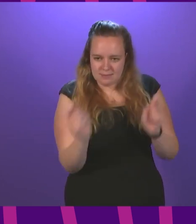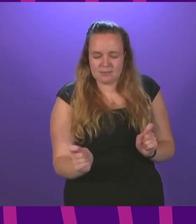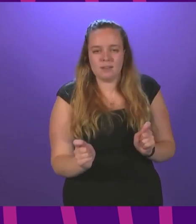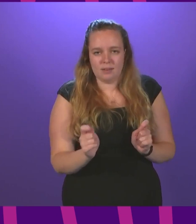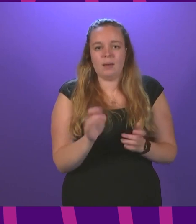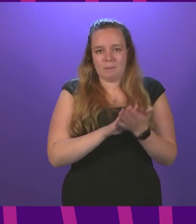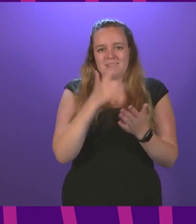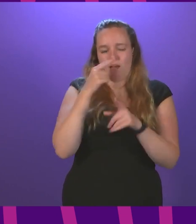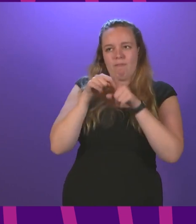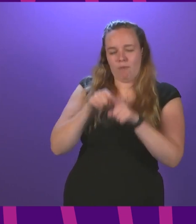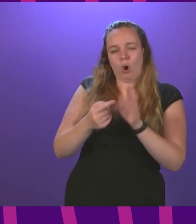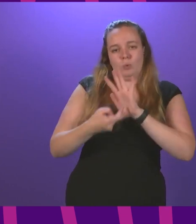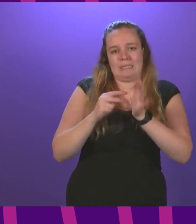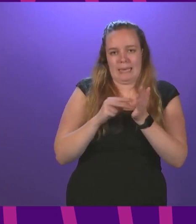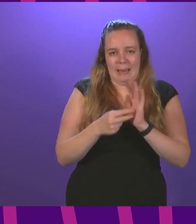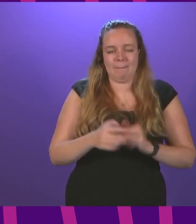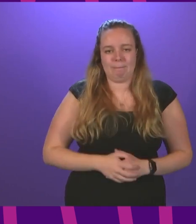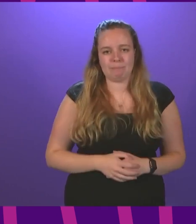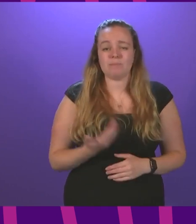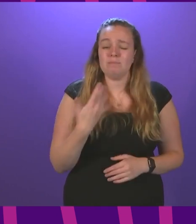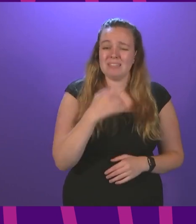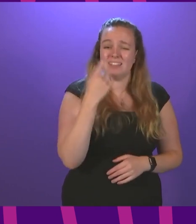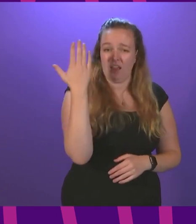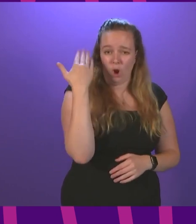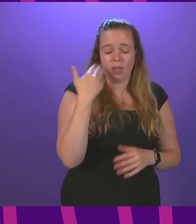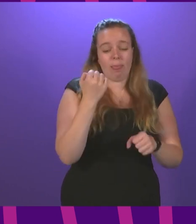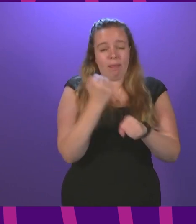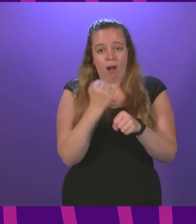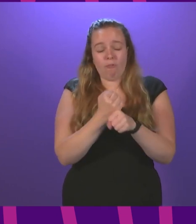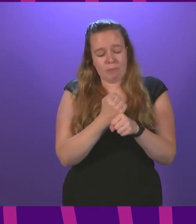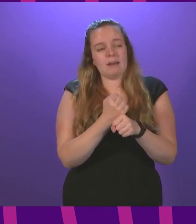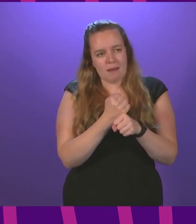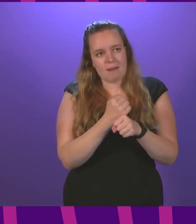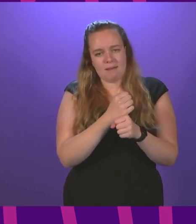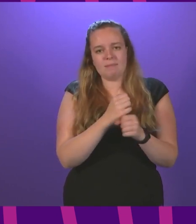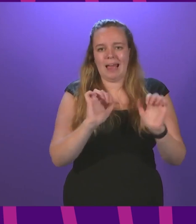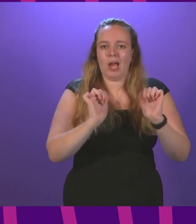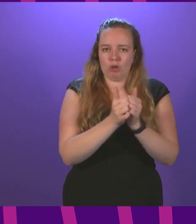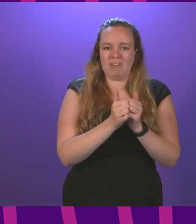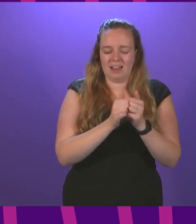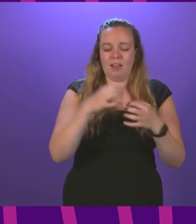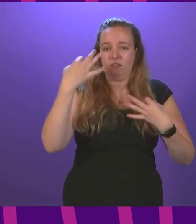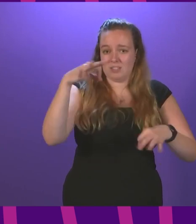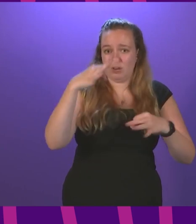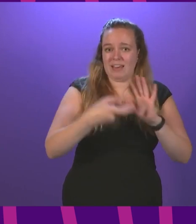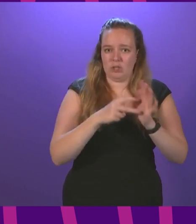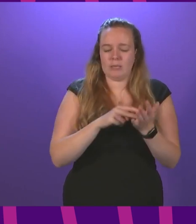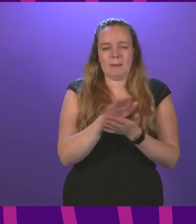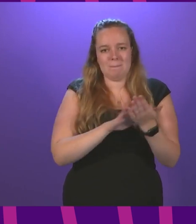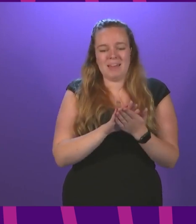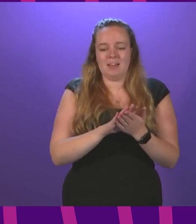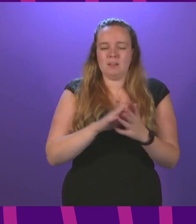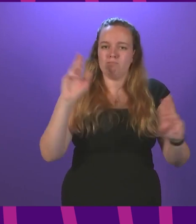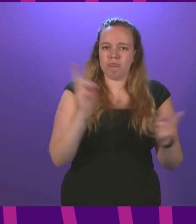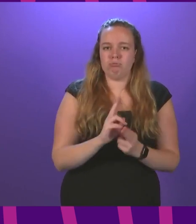place to be compliant with this scheme. As I said earlier, the Government is persuaded that a Covid-certification scheme will help us mitigate the risk the